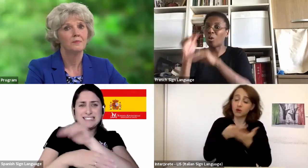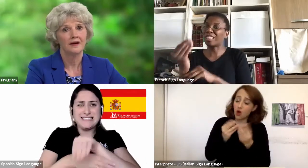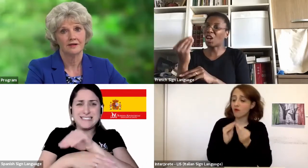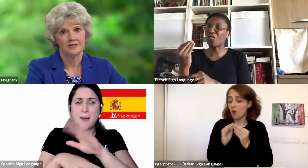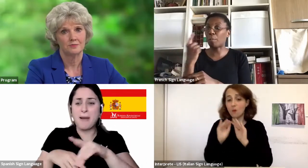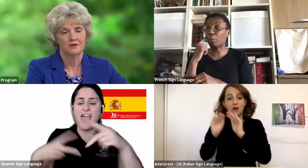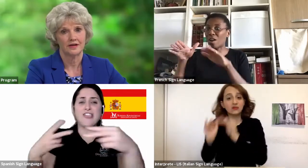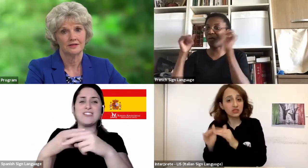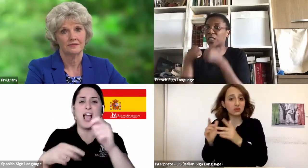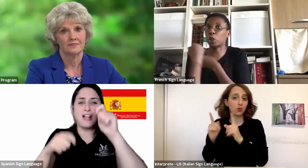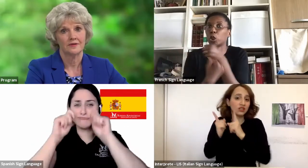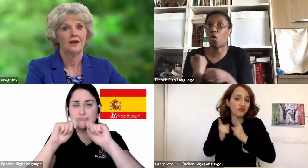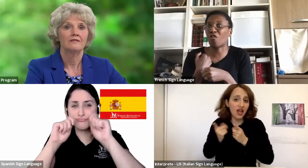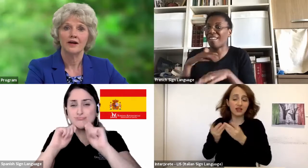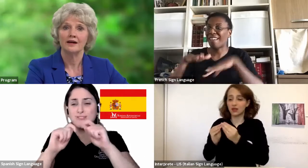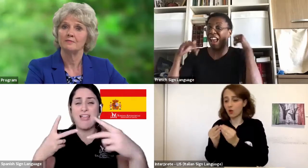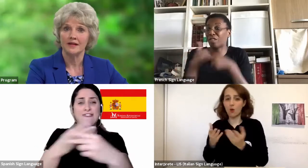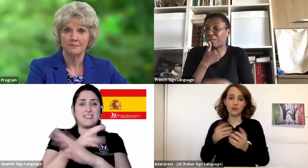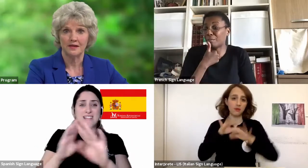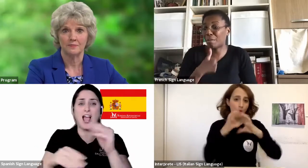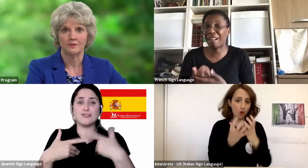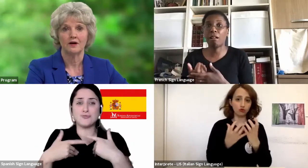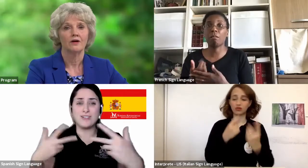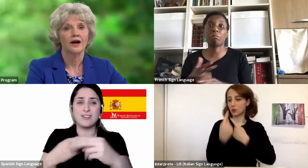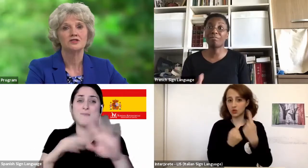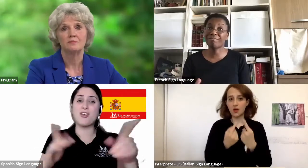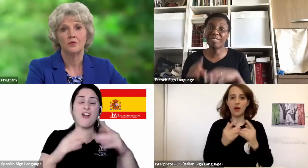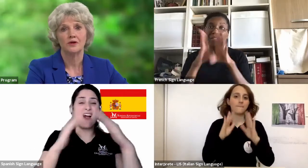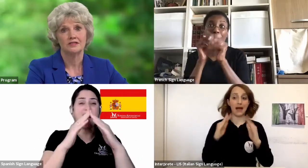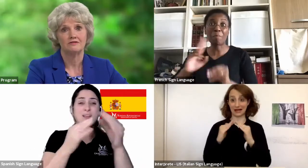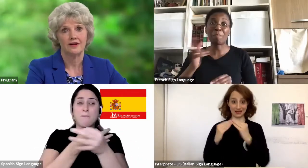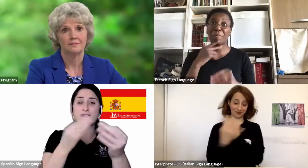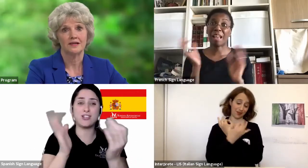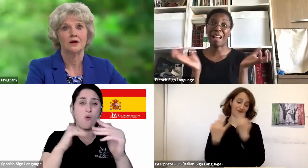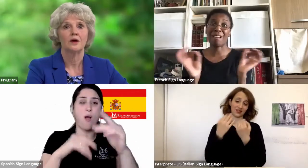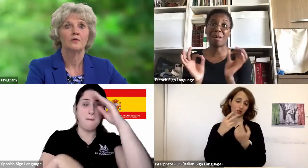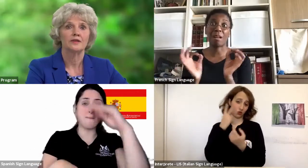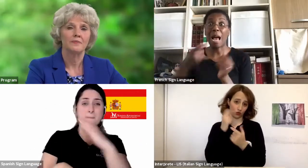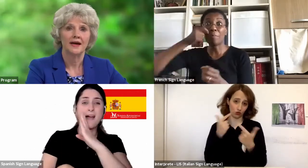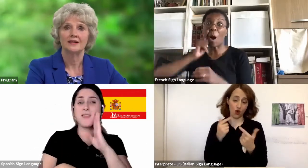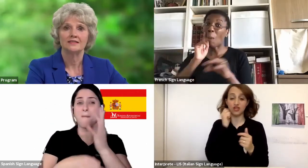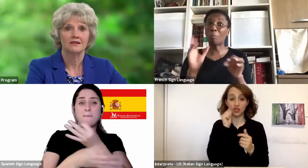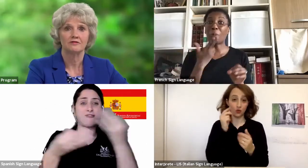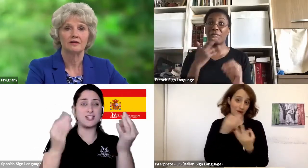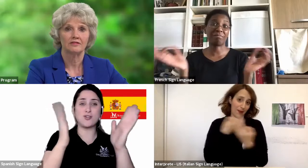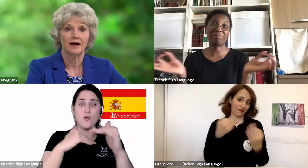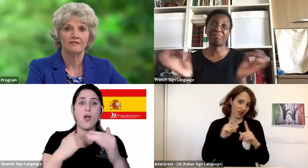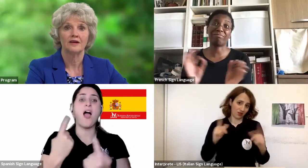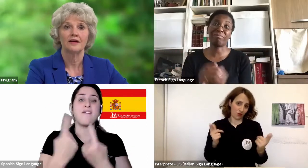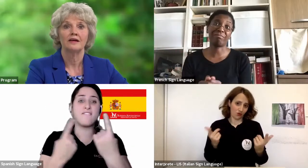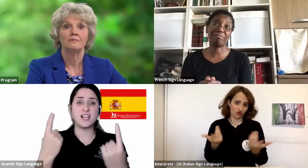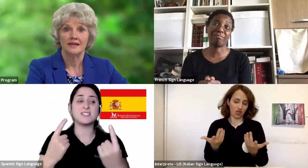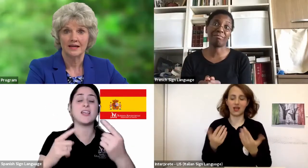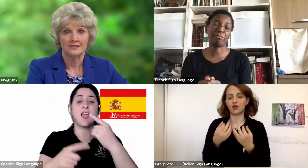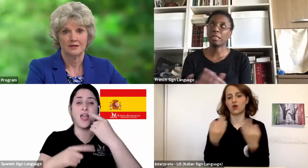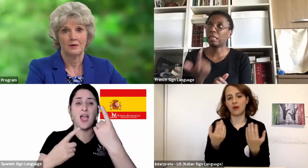and no parent is perfect. In fact, many people are actually born into families where the pain and suffering of life